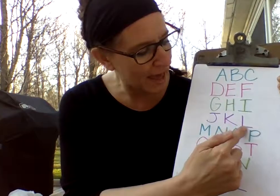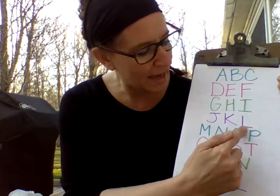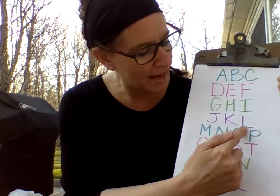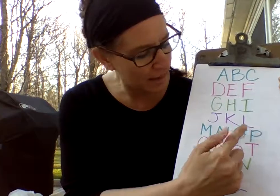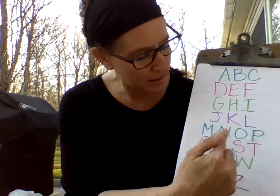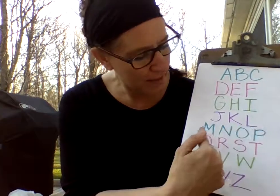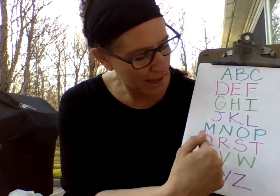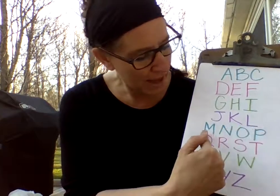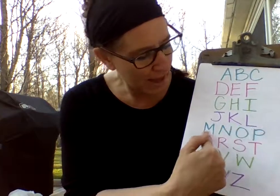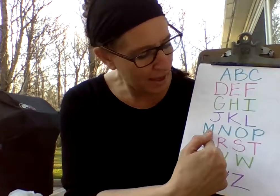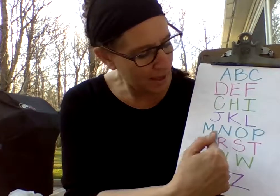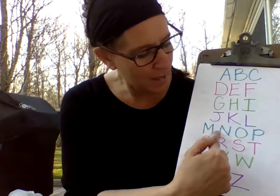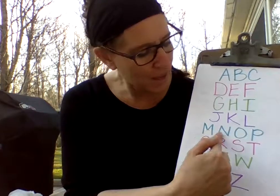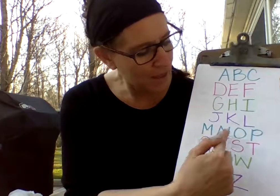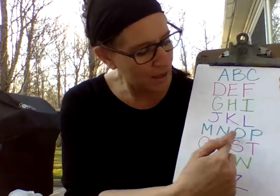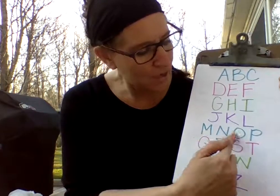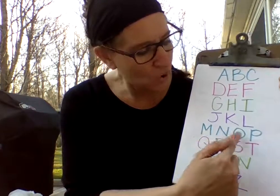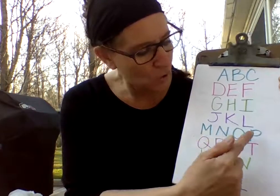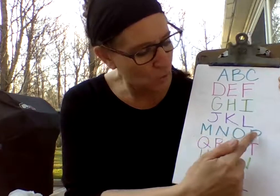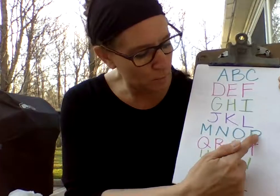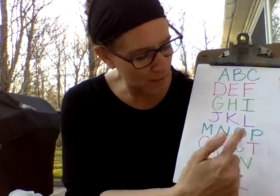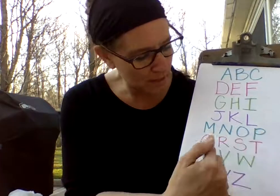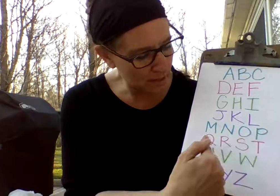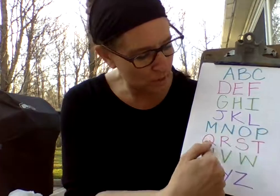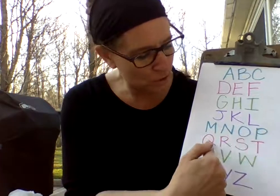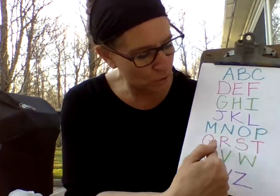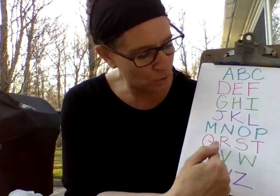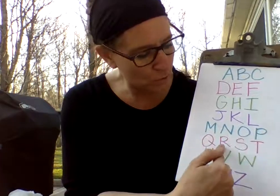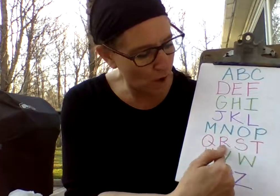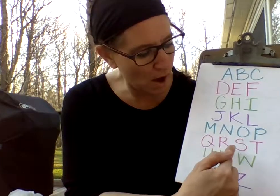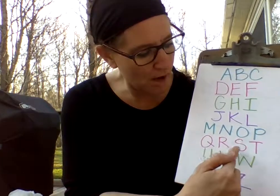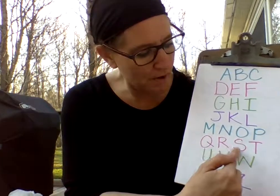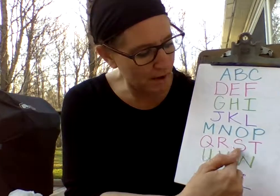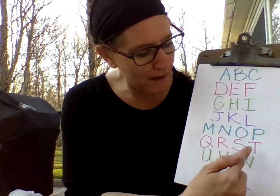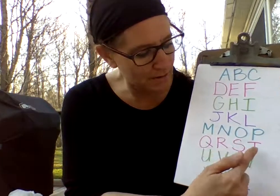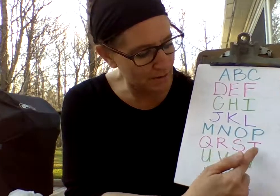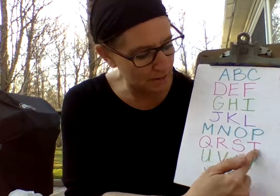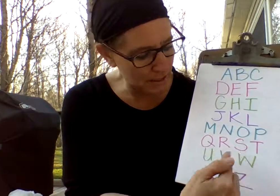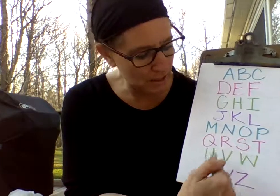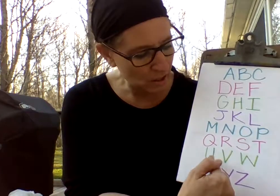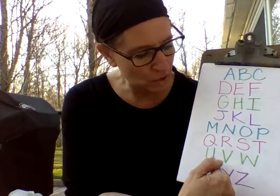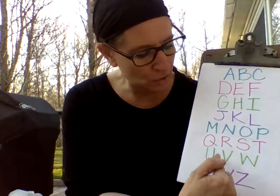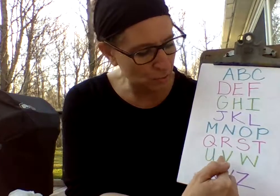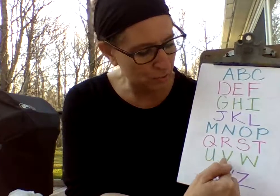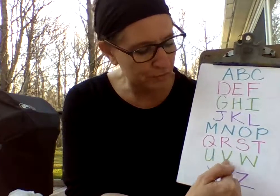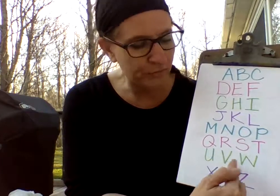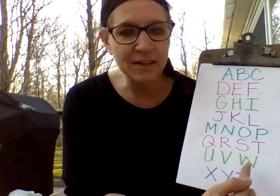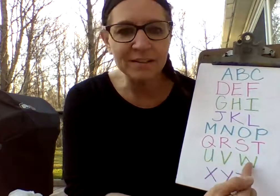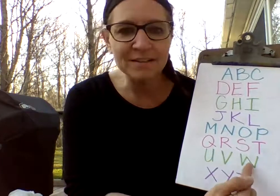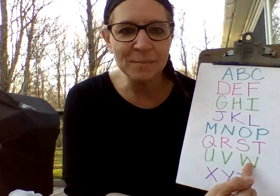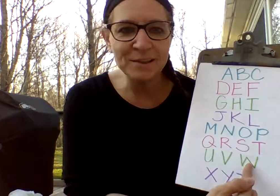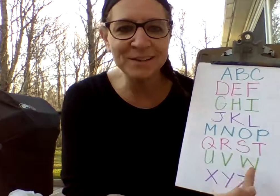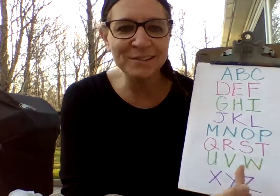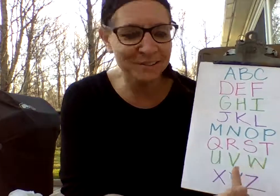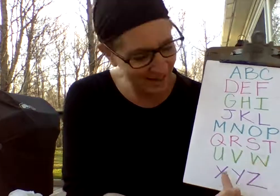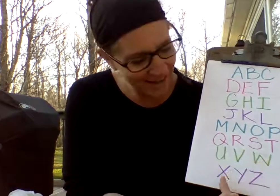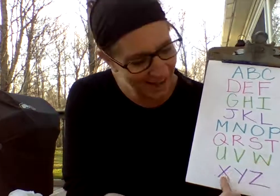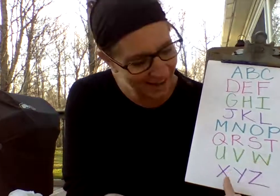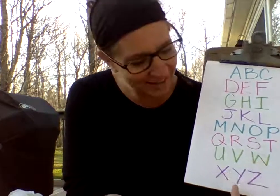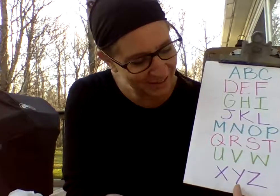L, M, N, O, P, Q, R, S, T, U, V, W, X,